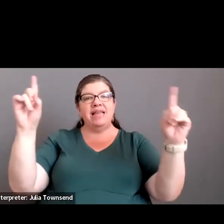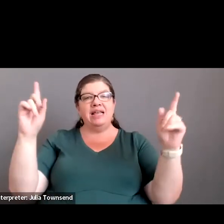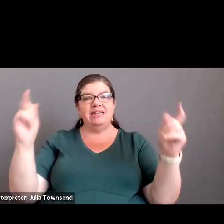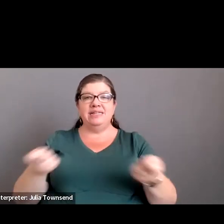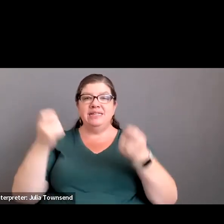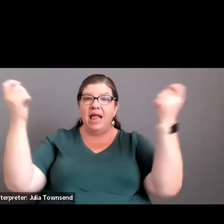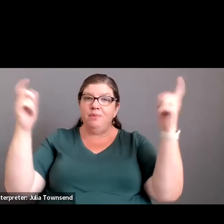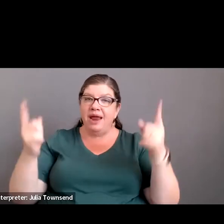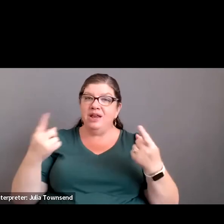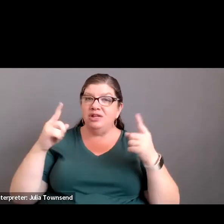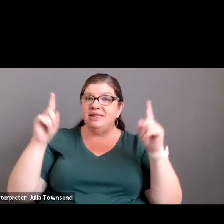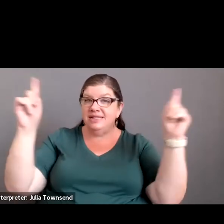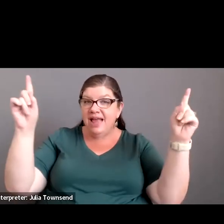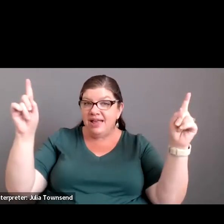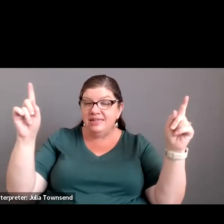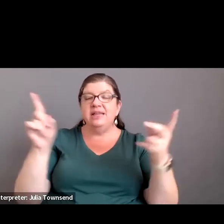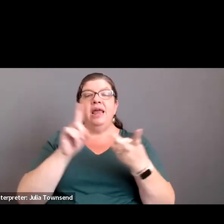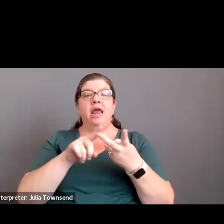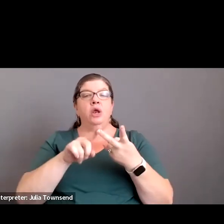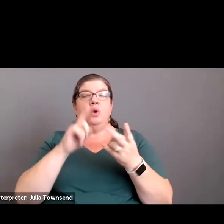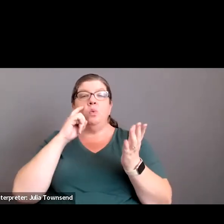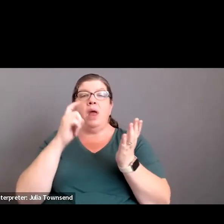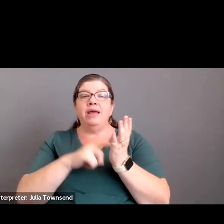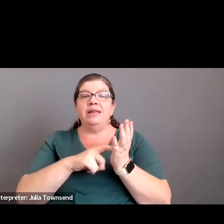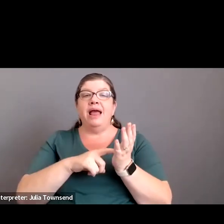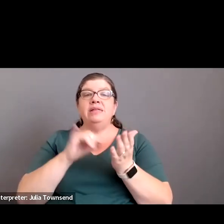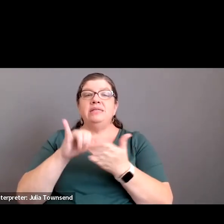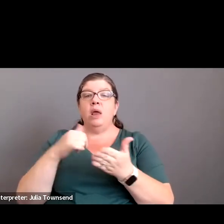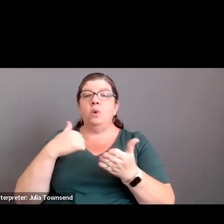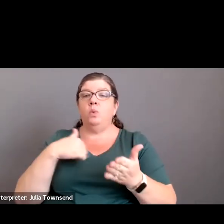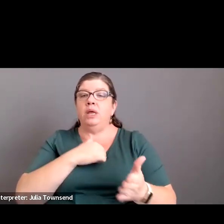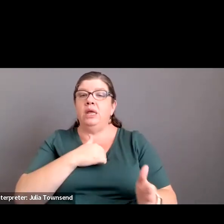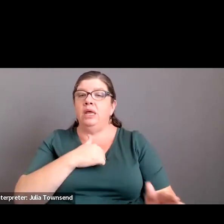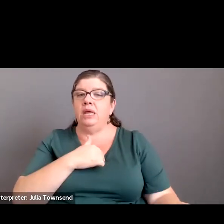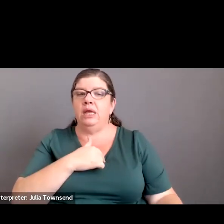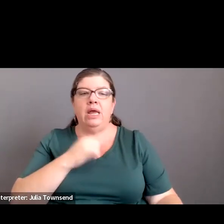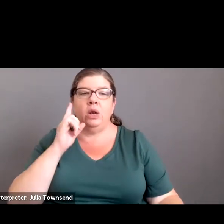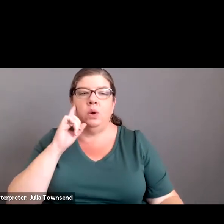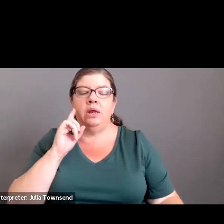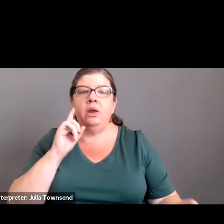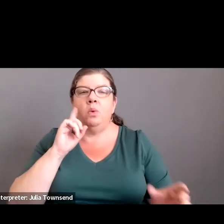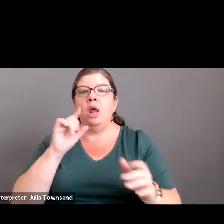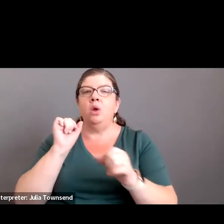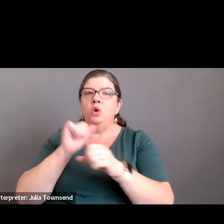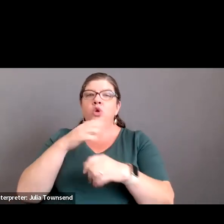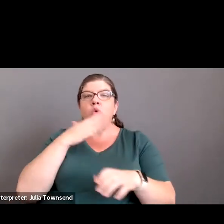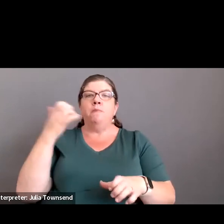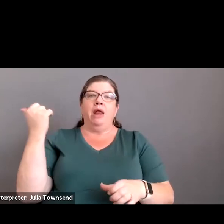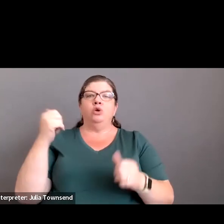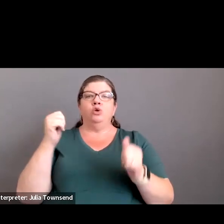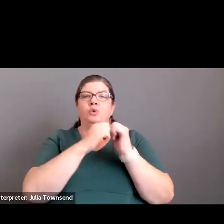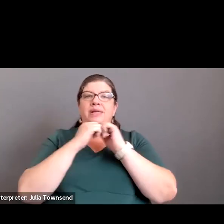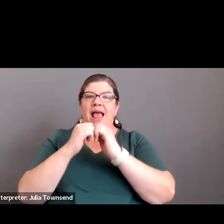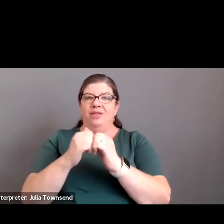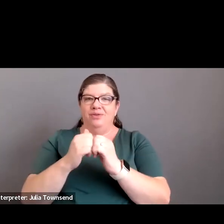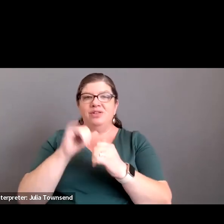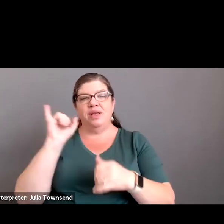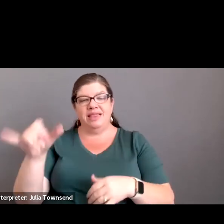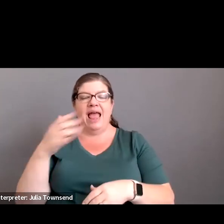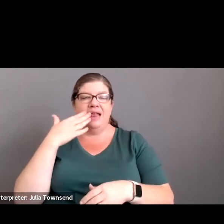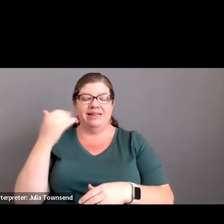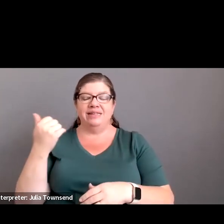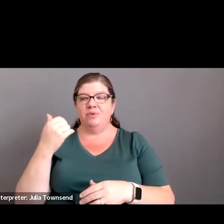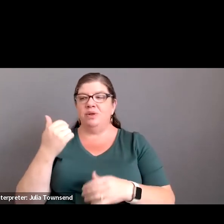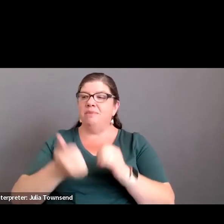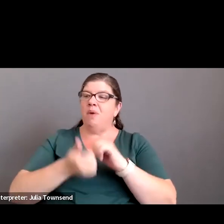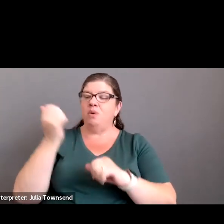celebrate our success, but also recognize that we have a long way to go and that we can only do it if we work together. So that was definitely one of